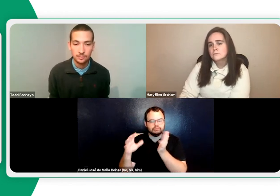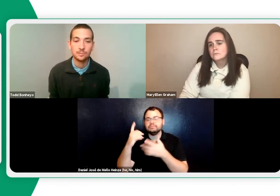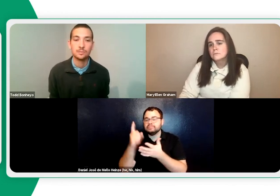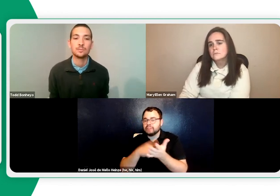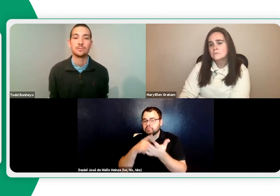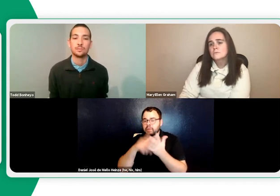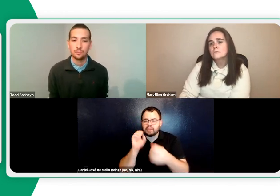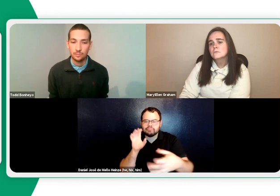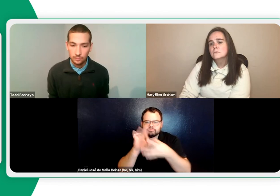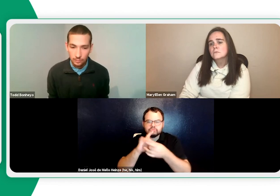per student.